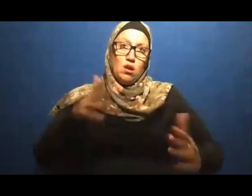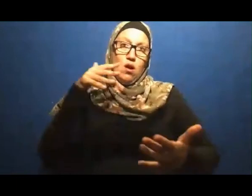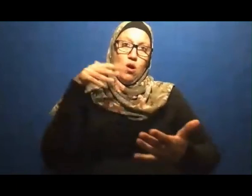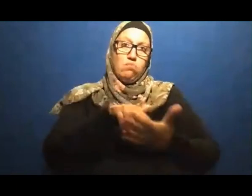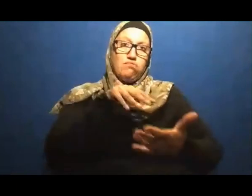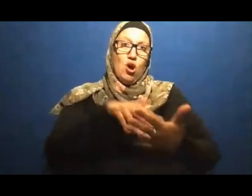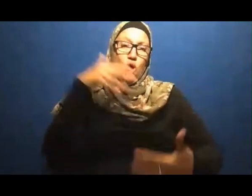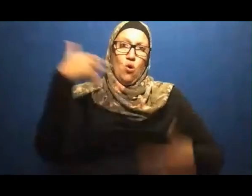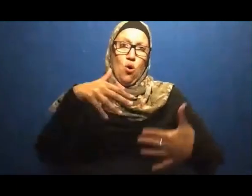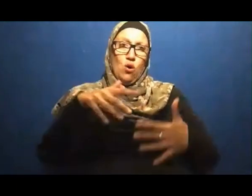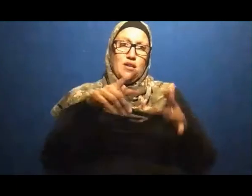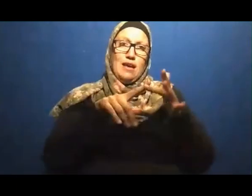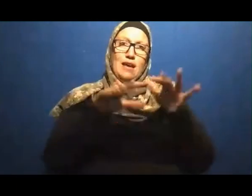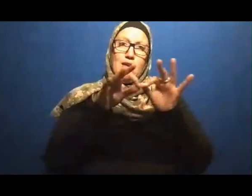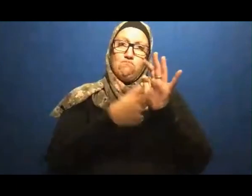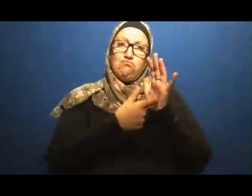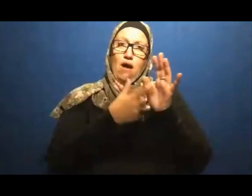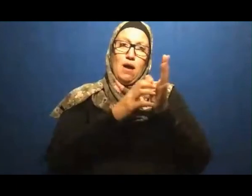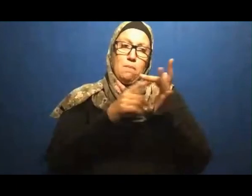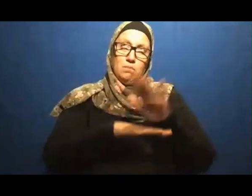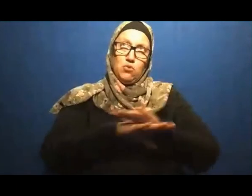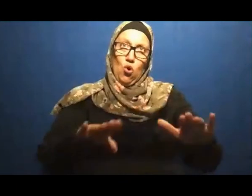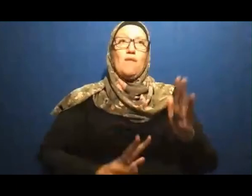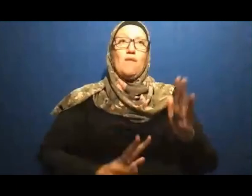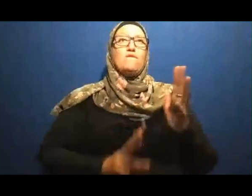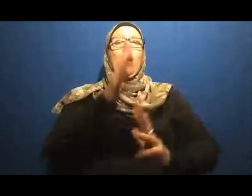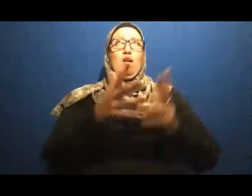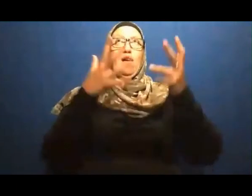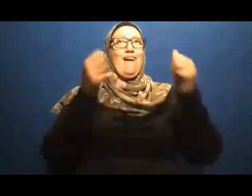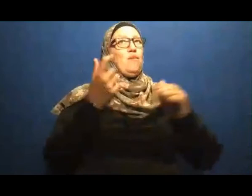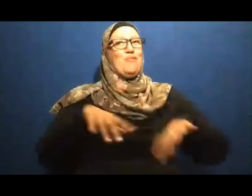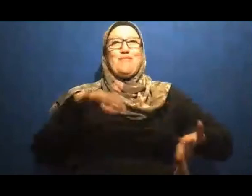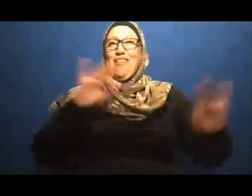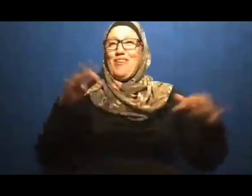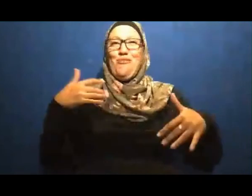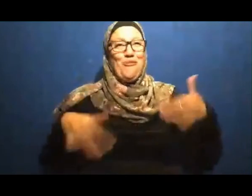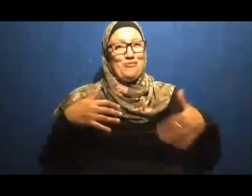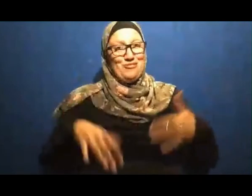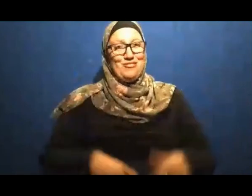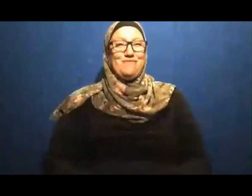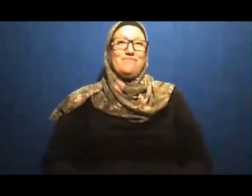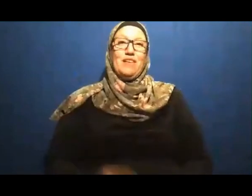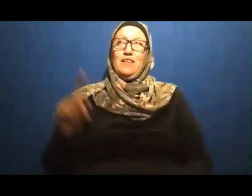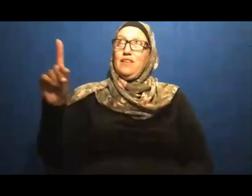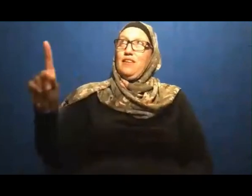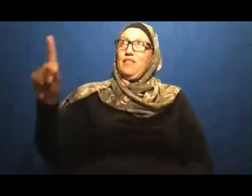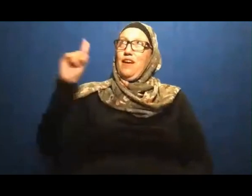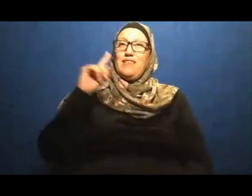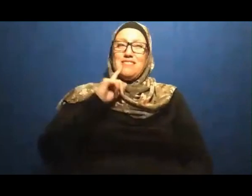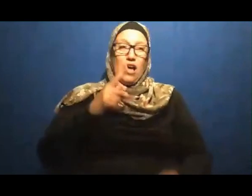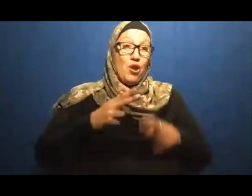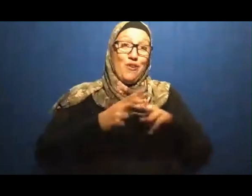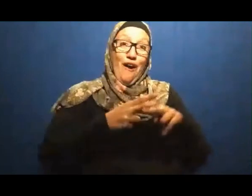Knife Sharp Knife Usually Cuts Especially Humans Flesh Yet The Almighty God